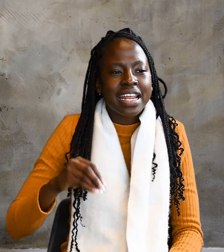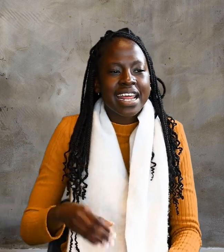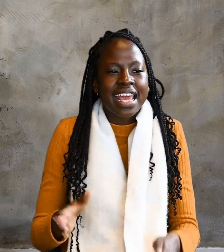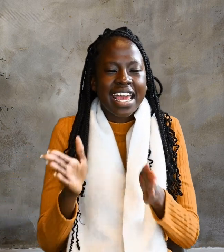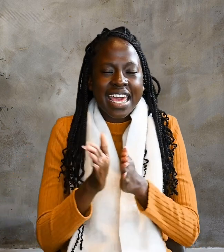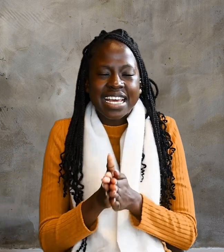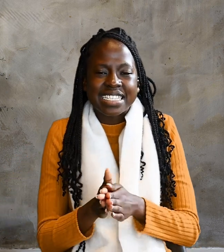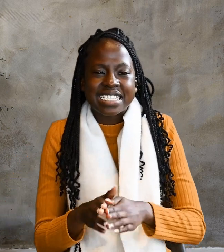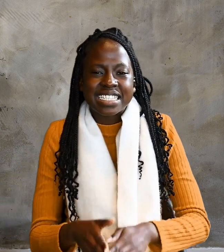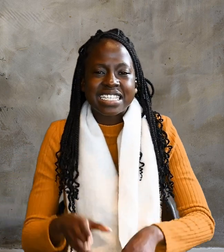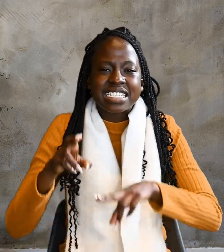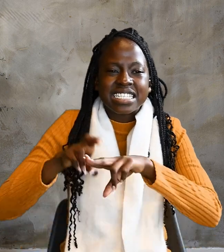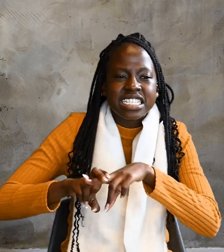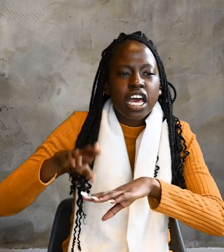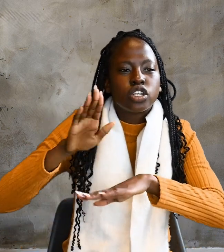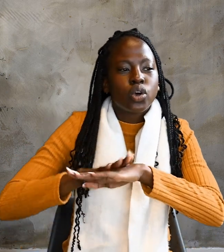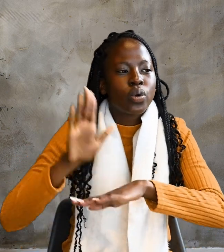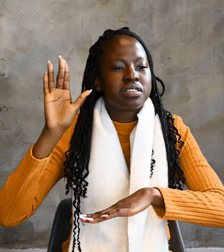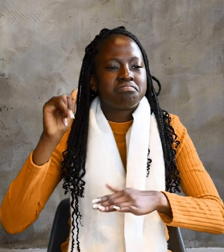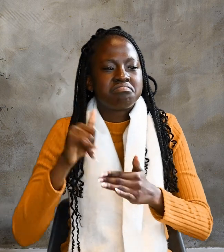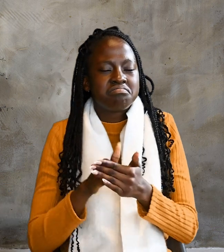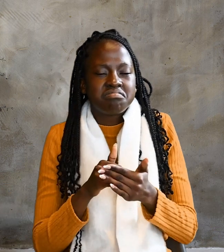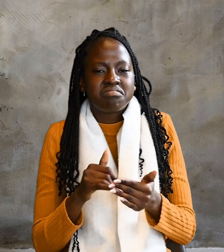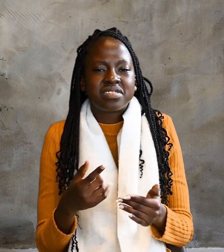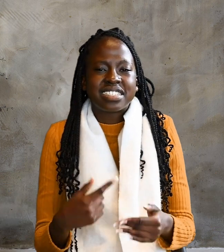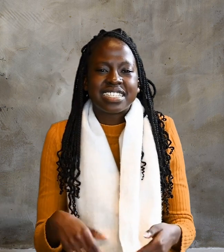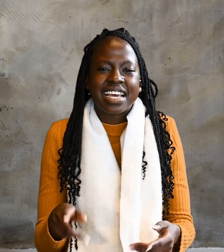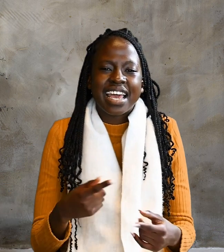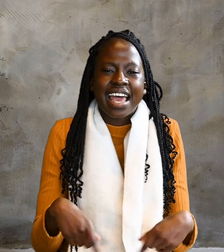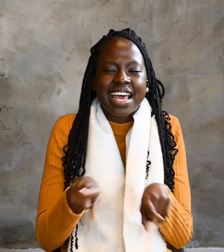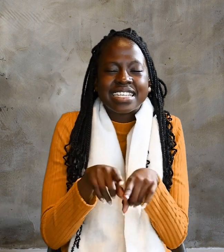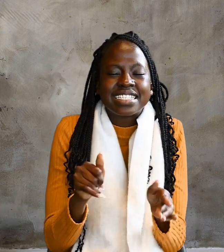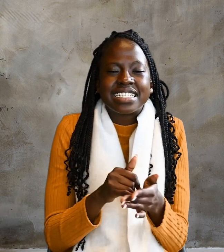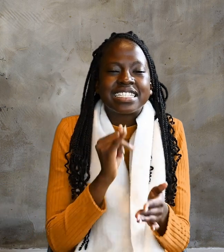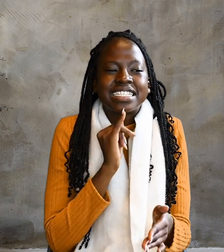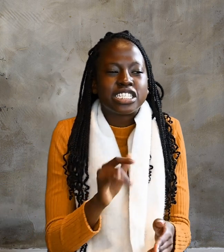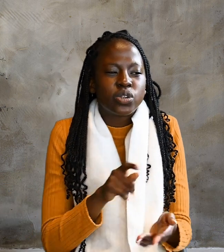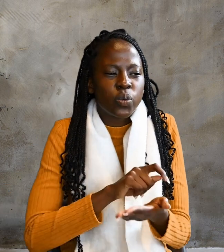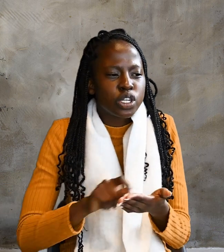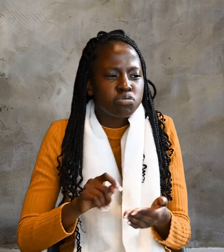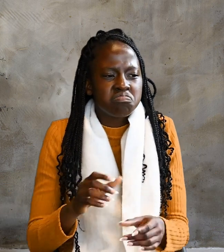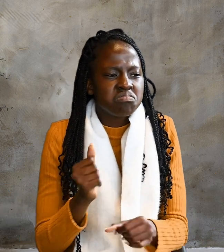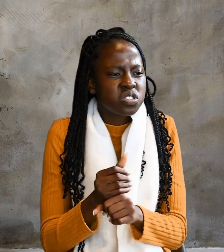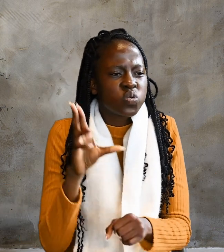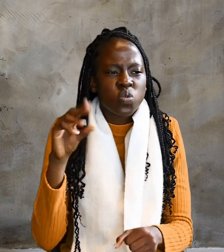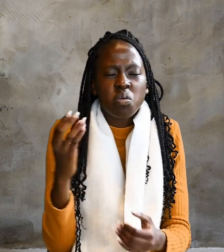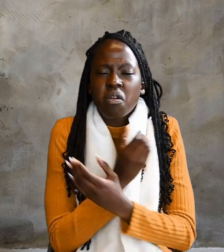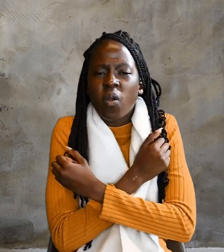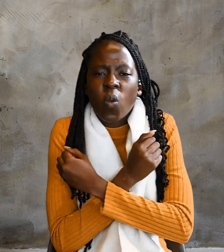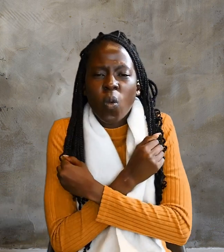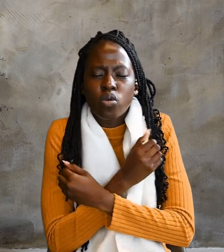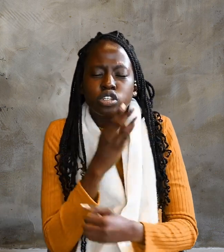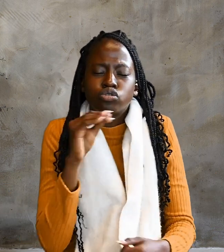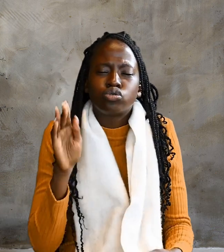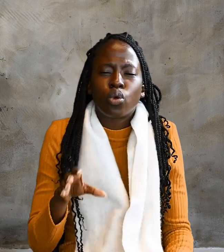it. As it is written, Do not be afraid, daughter of Zion. See,